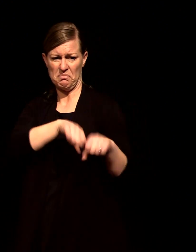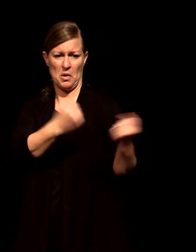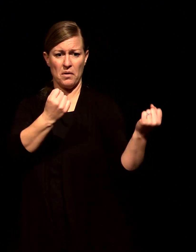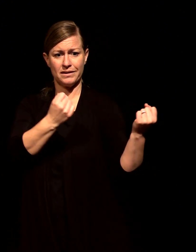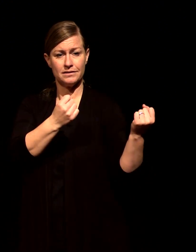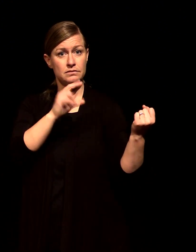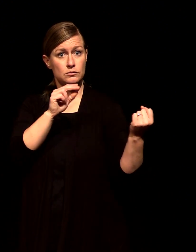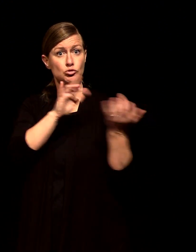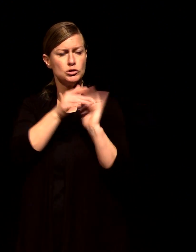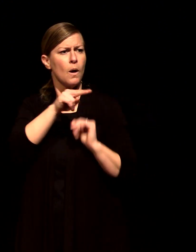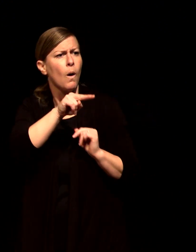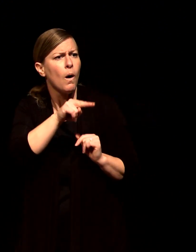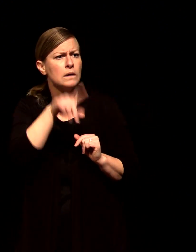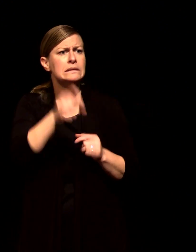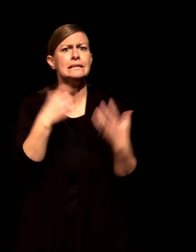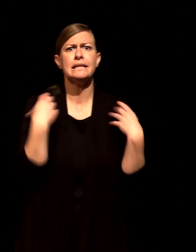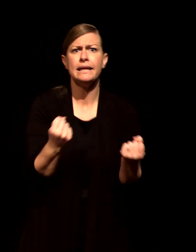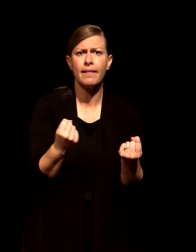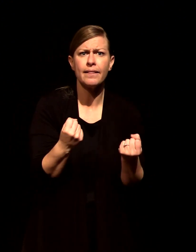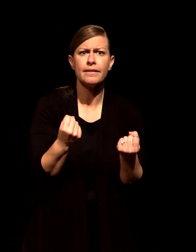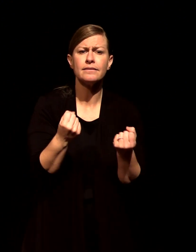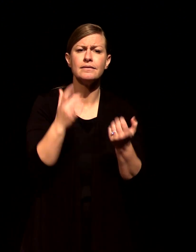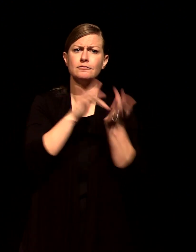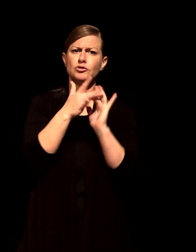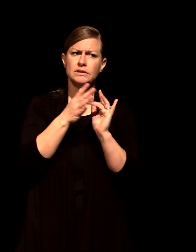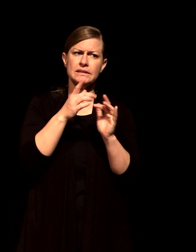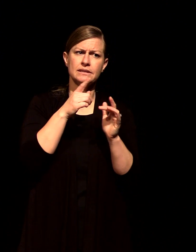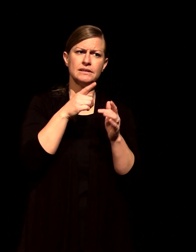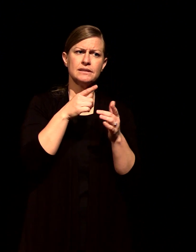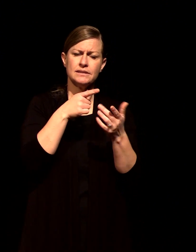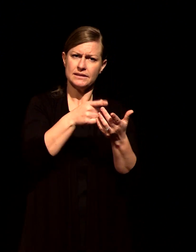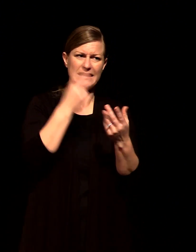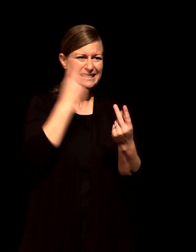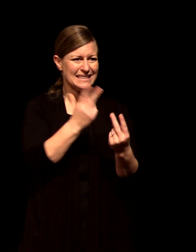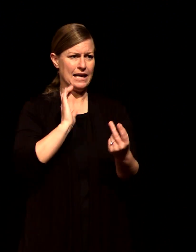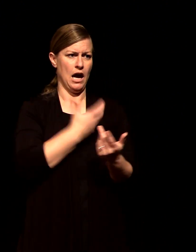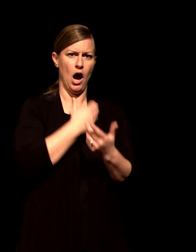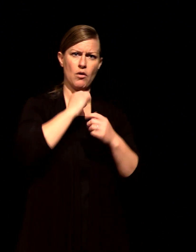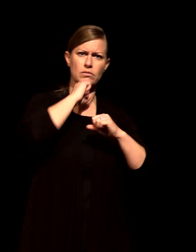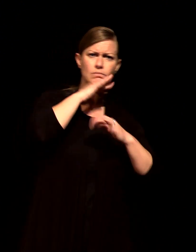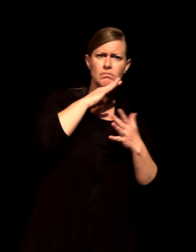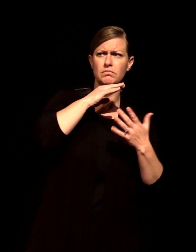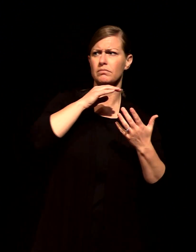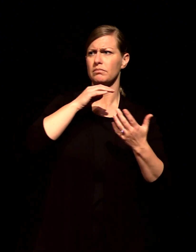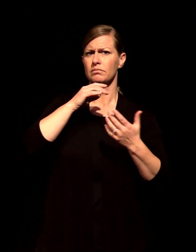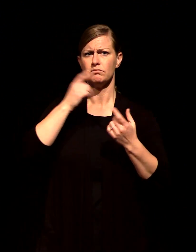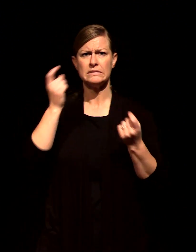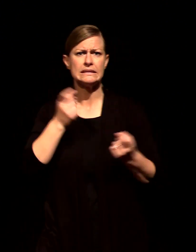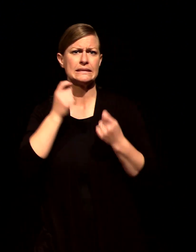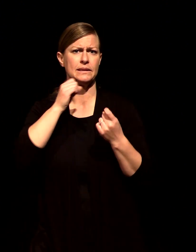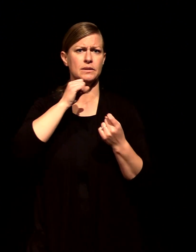bring our brokenness his natural instinct isn't to turn away from us it's to come towards us